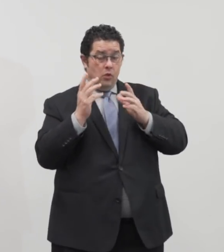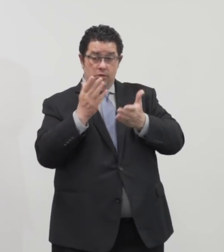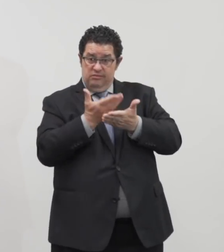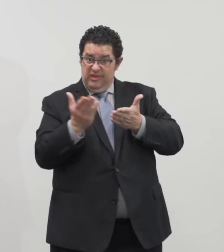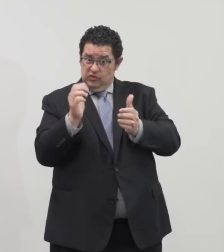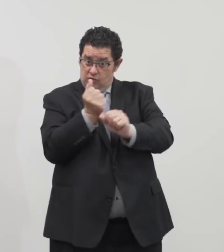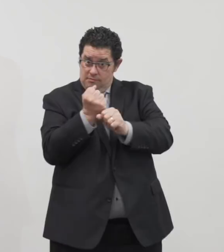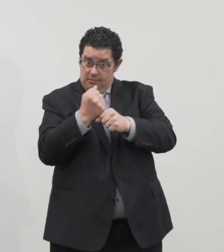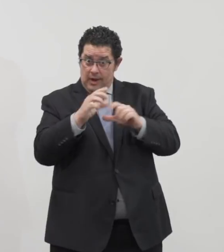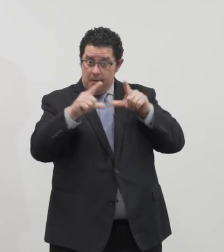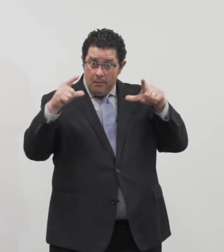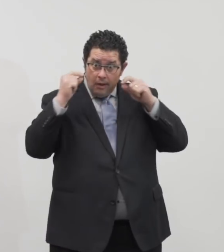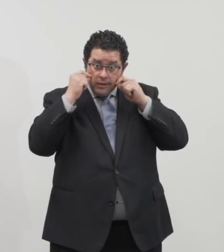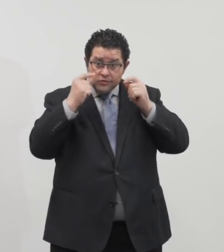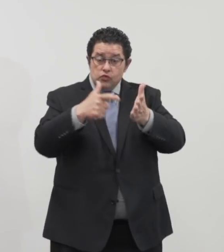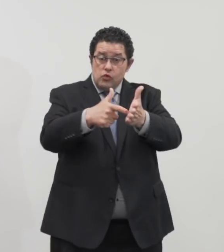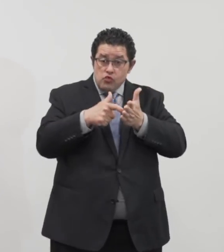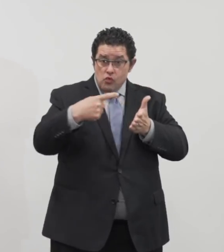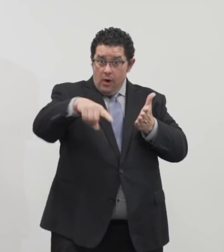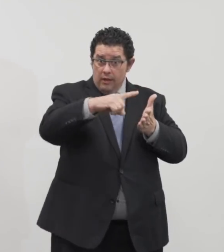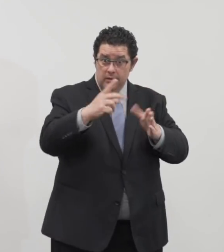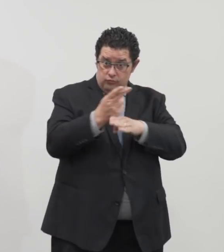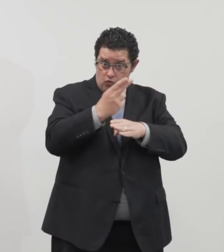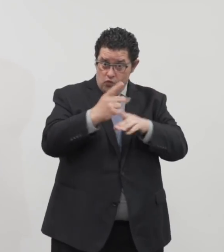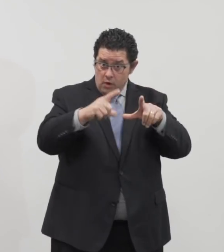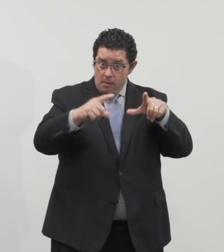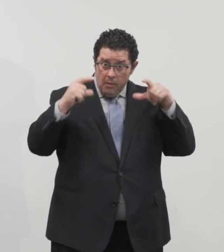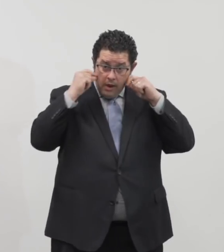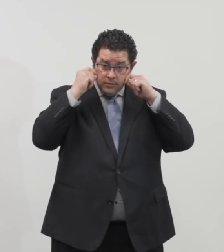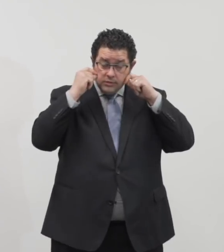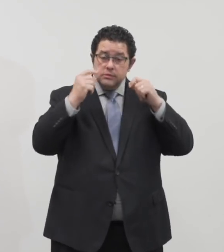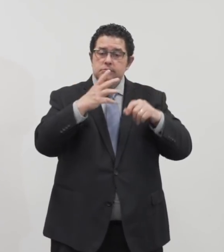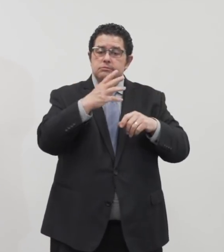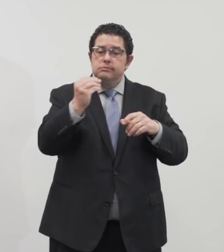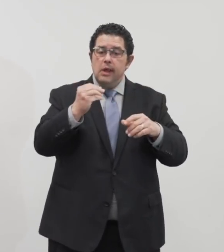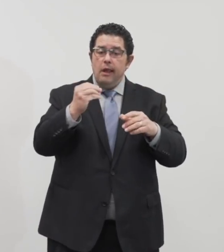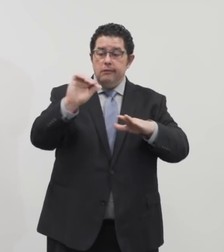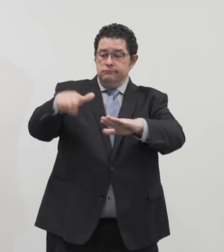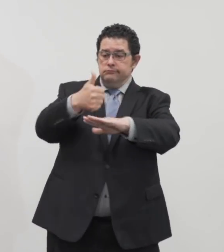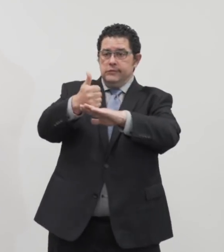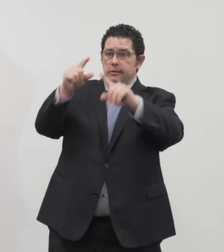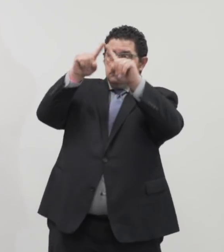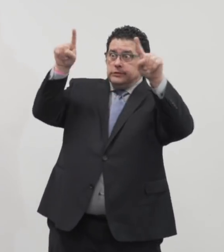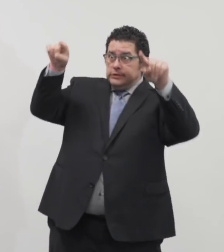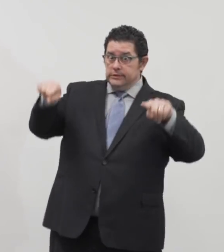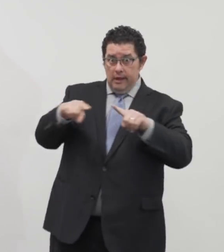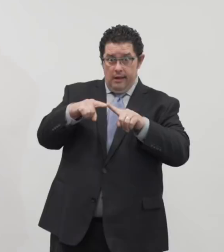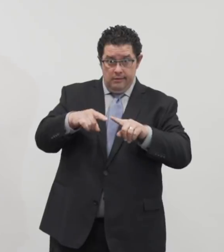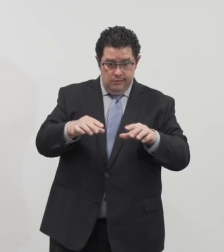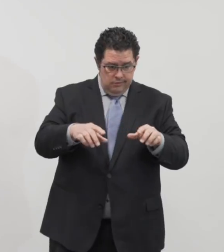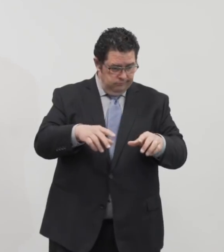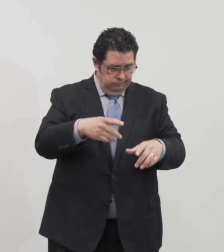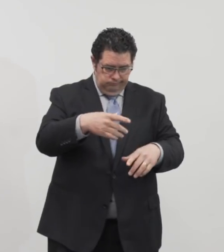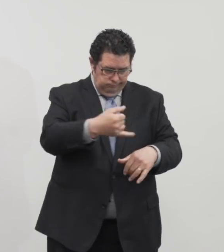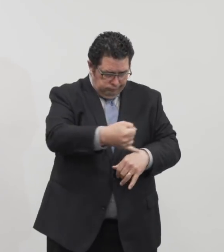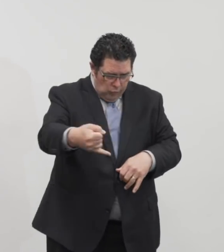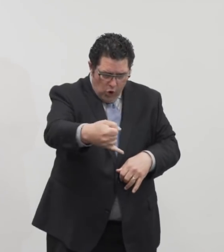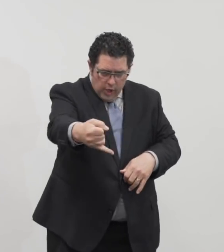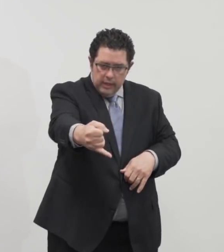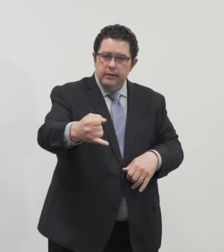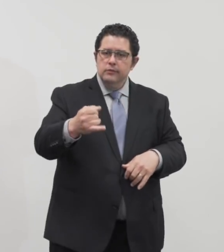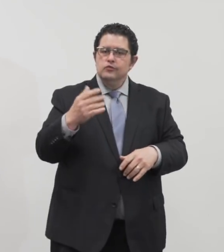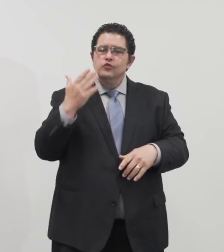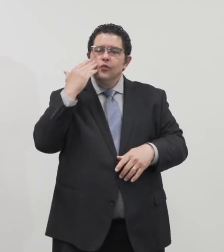in a place of business. And to adopt signage and marking so everyone can understand how social